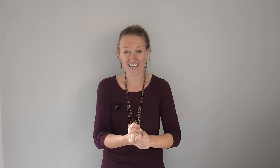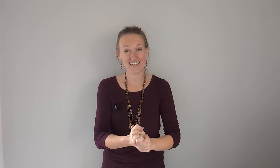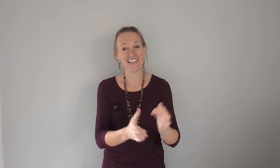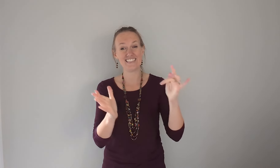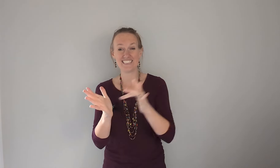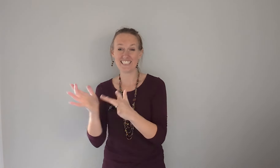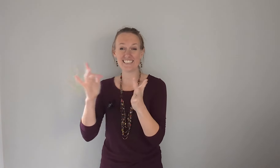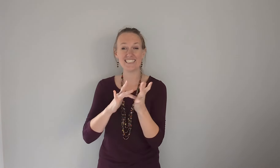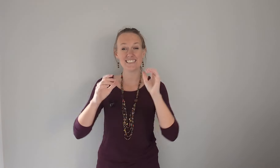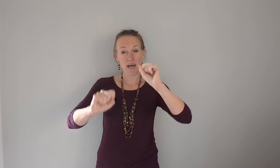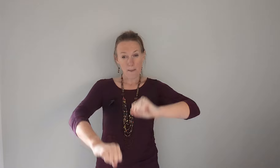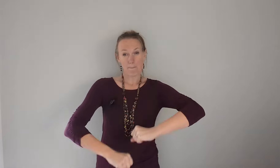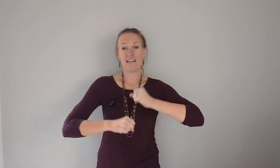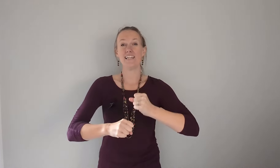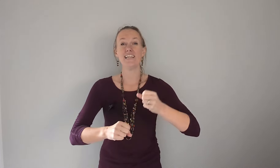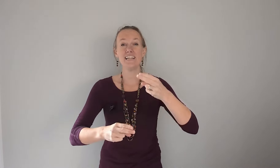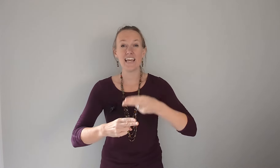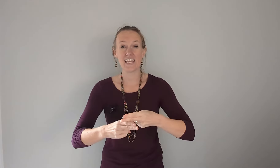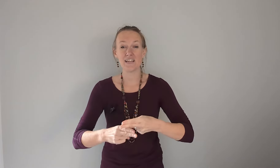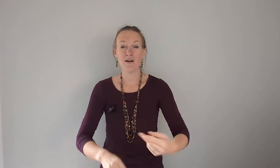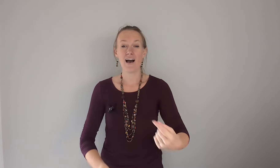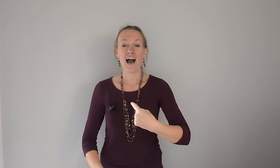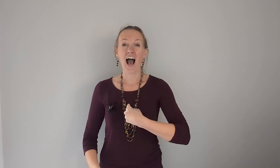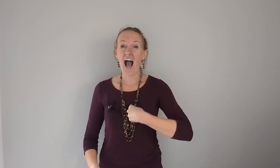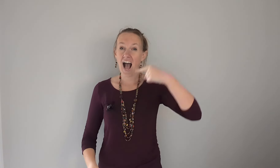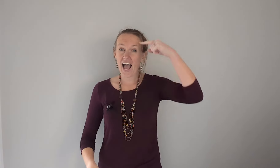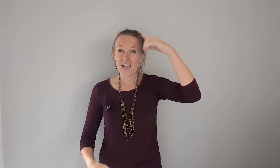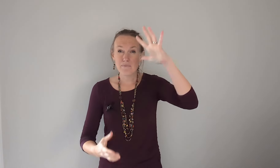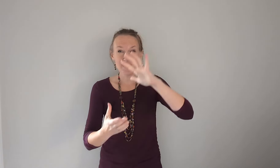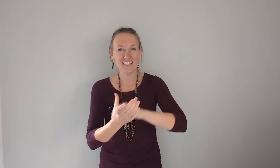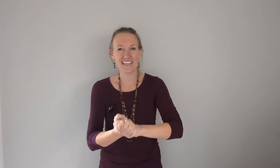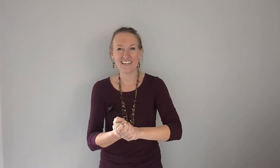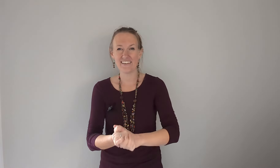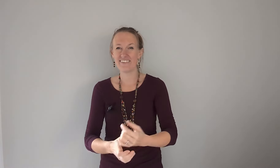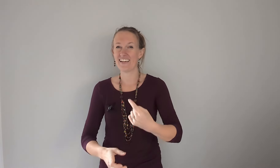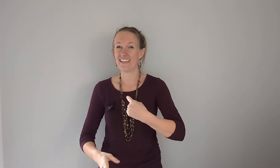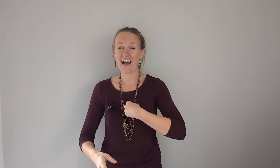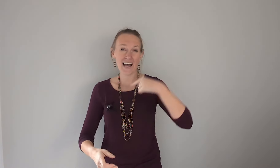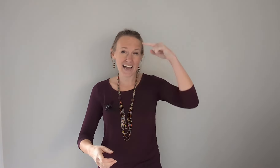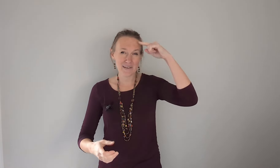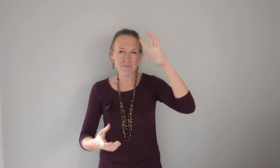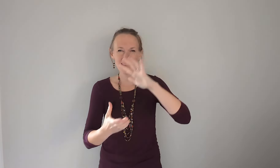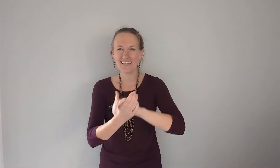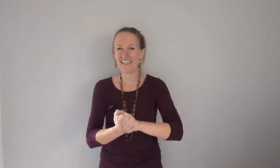in jesus mighty name i believe i believe